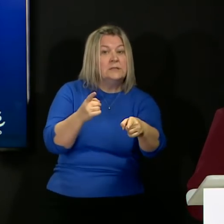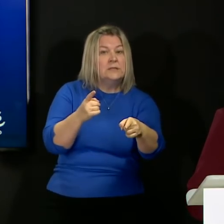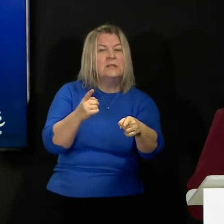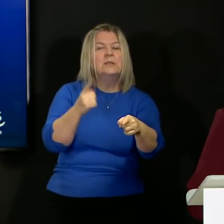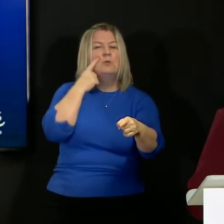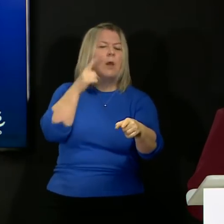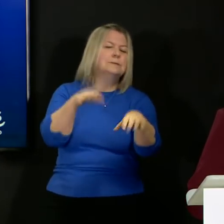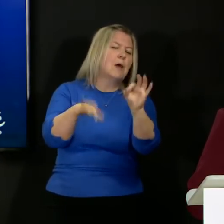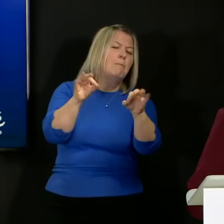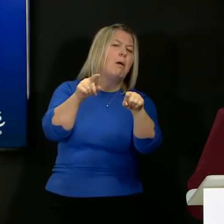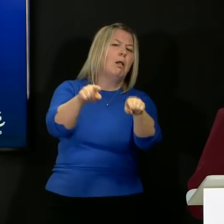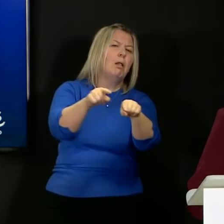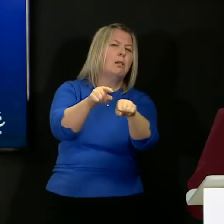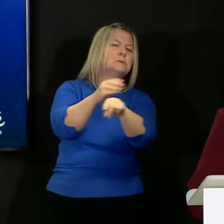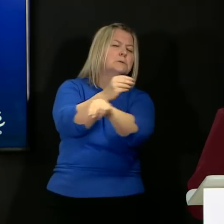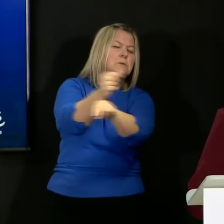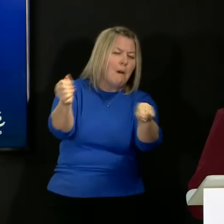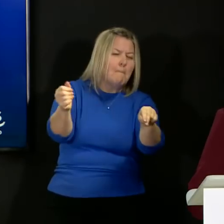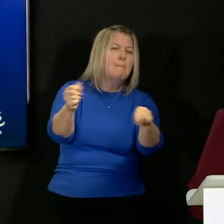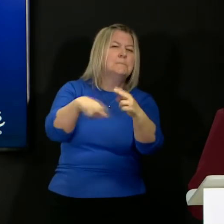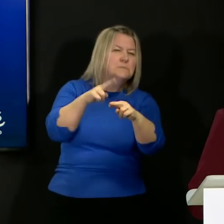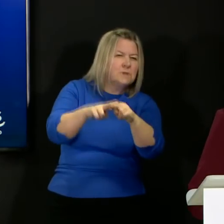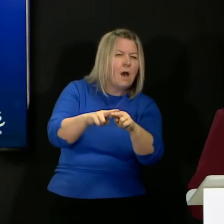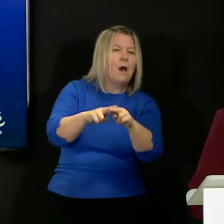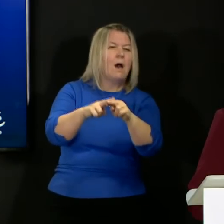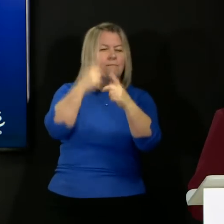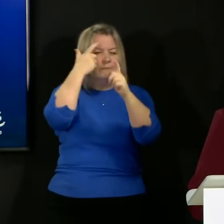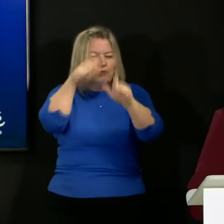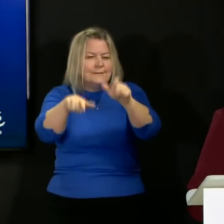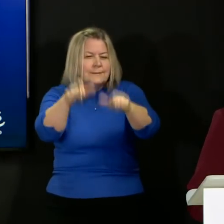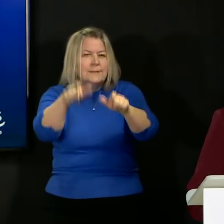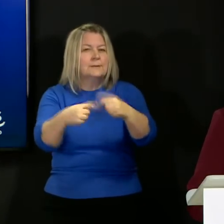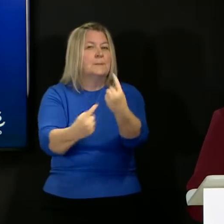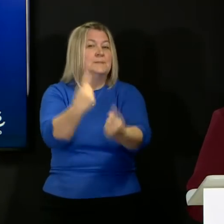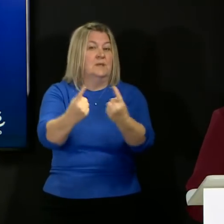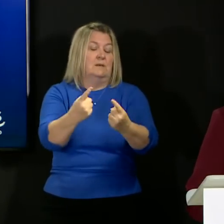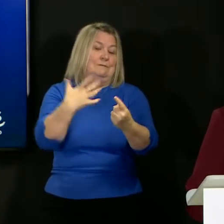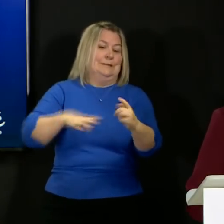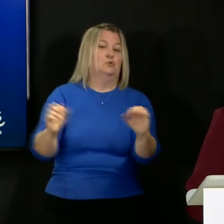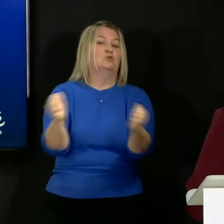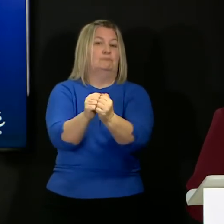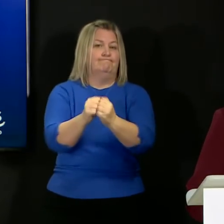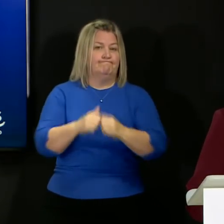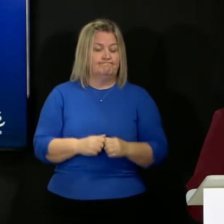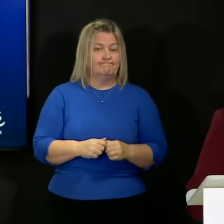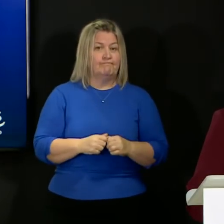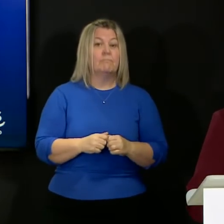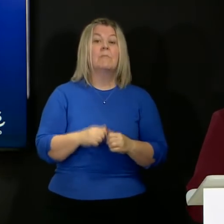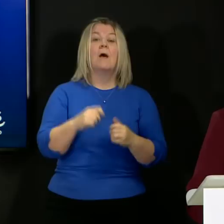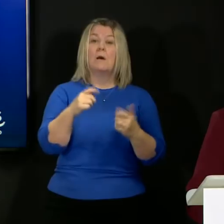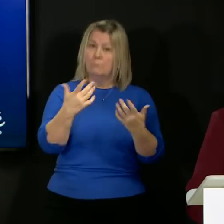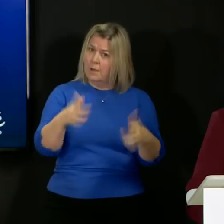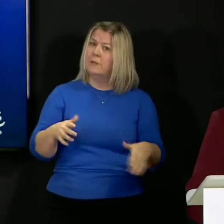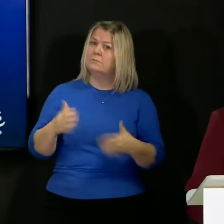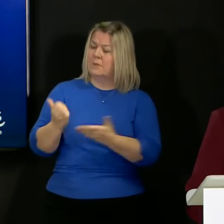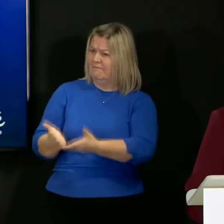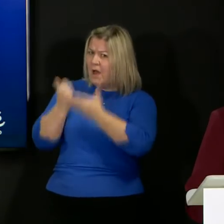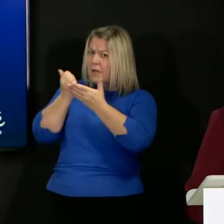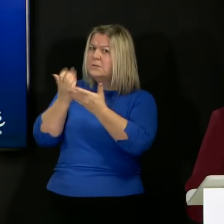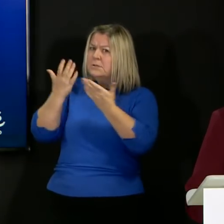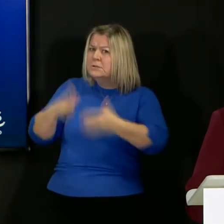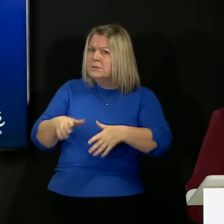surveillance of residents and staff, again subject to their consent. But having taken clinical advice,